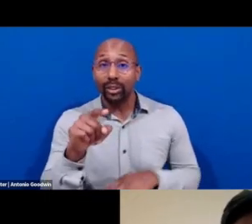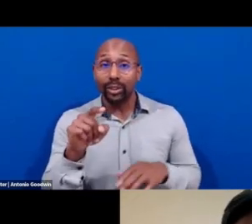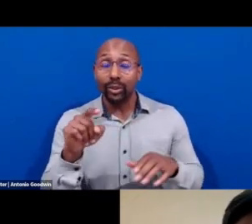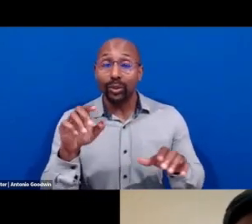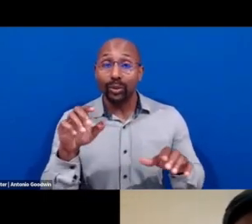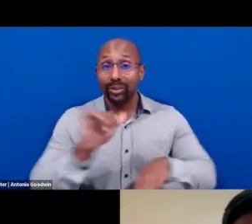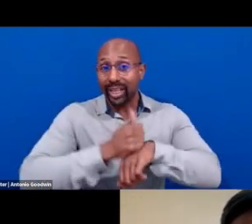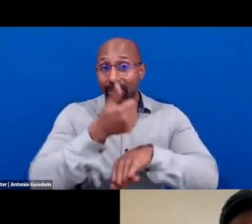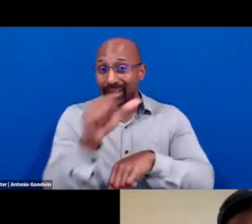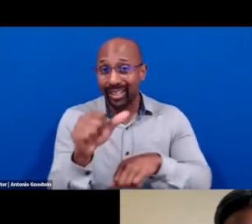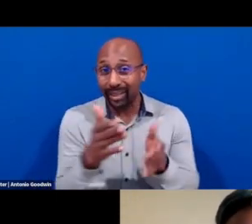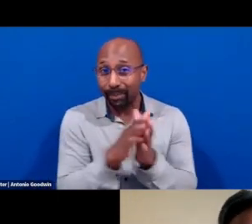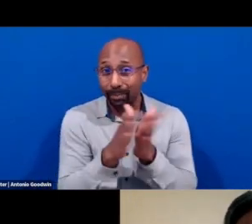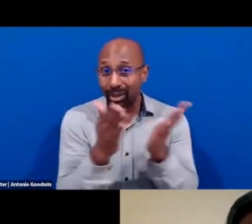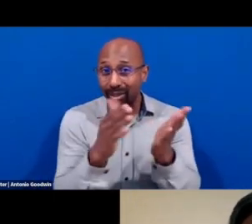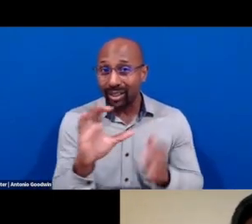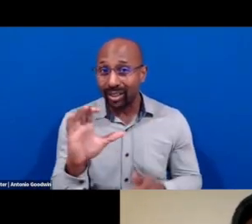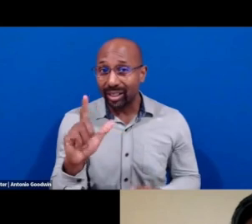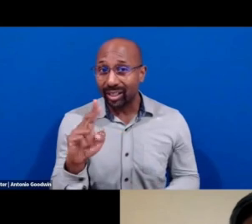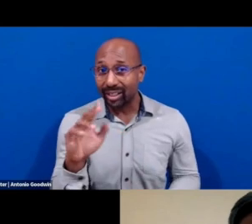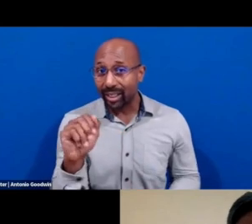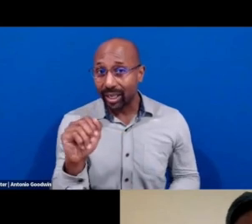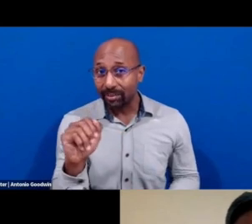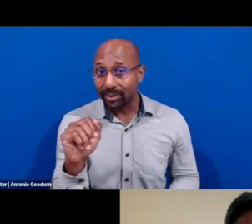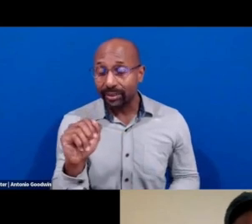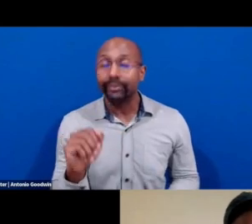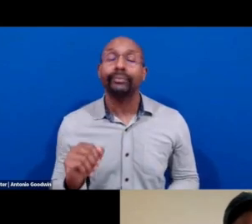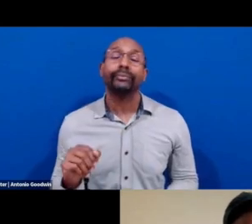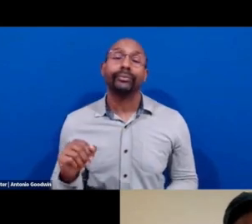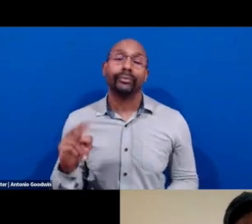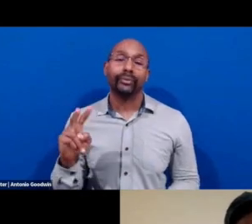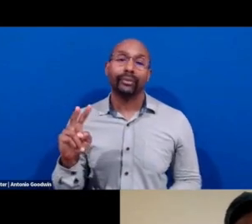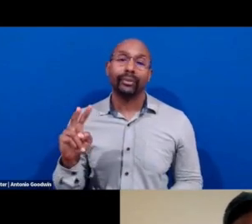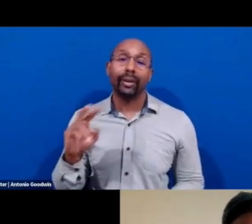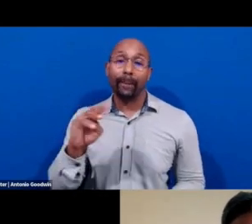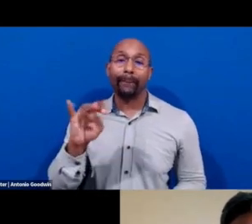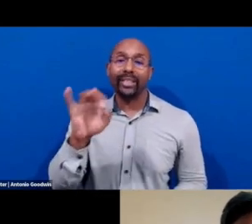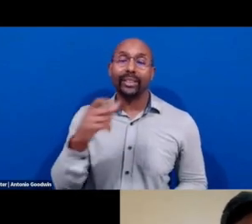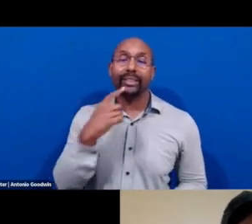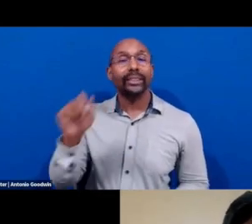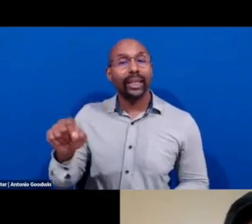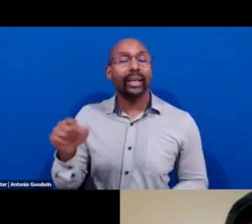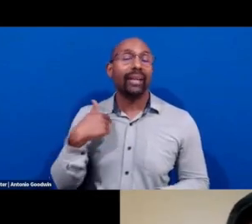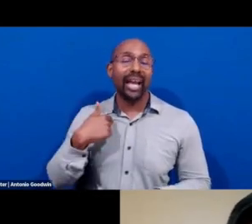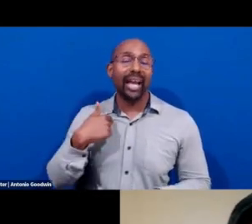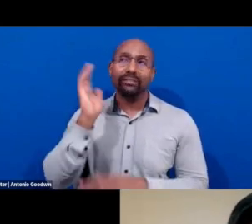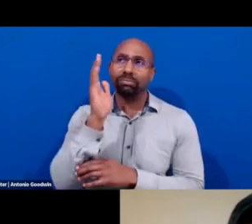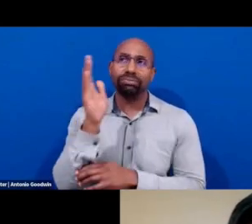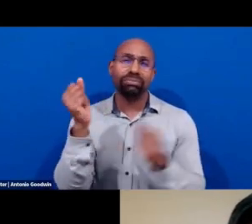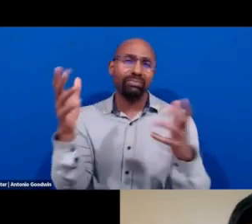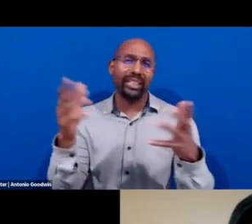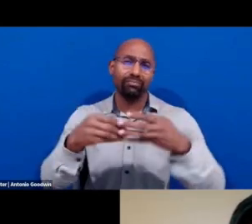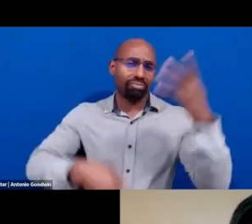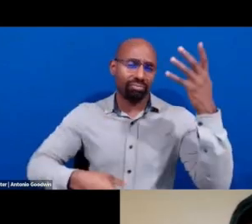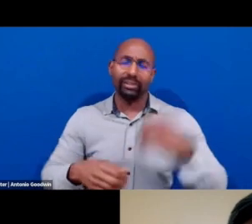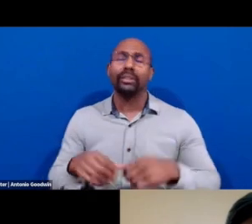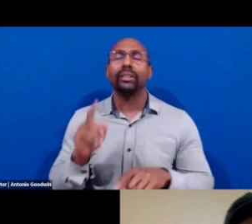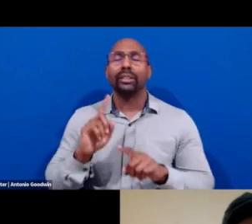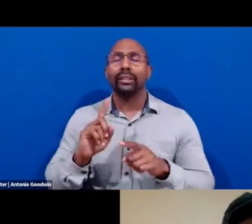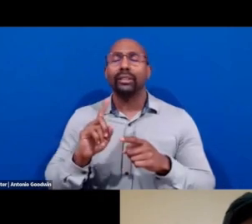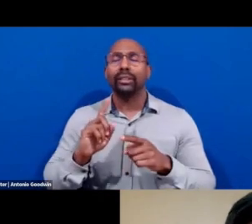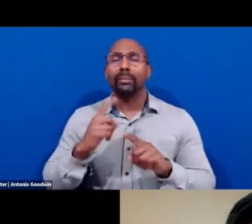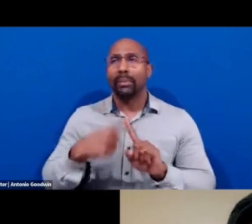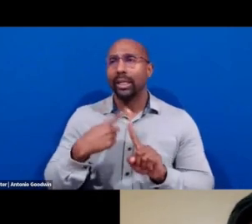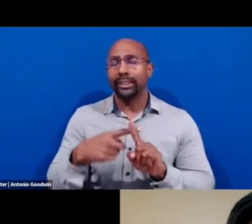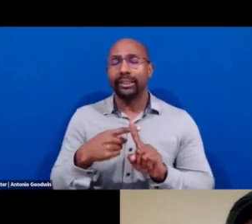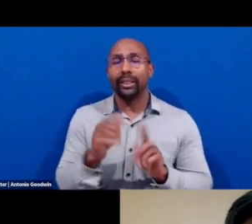a ton, um, ton of speaking events in general and I've done book clubs. I've done some book clubs for young readers.